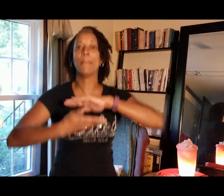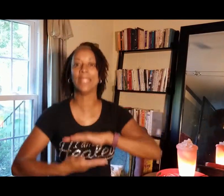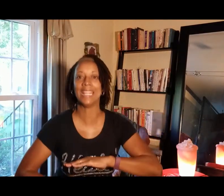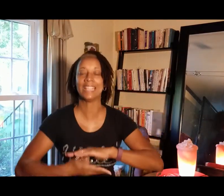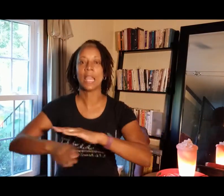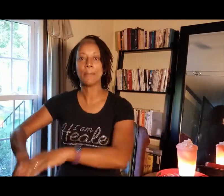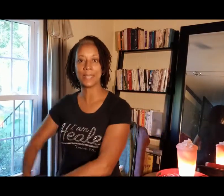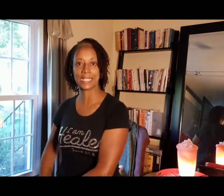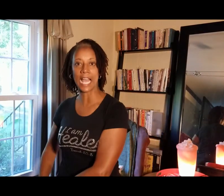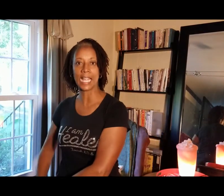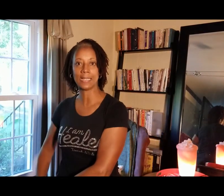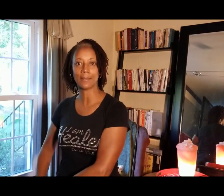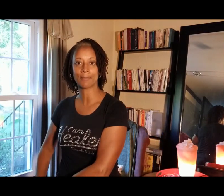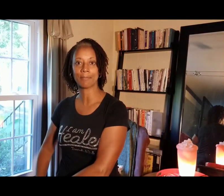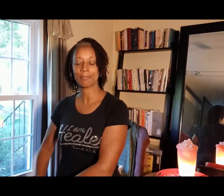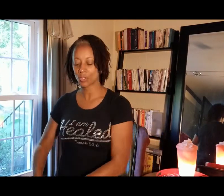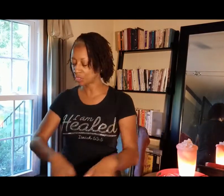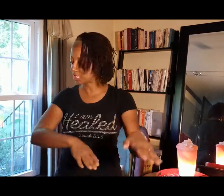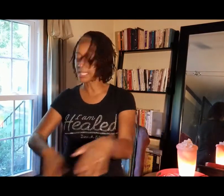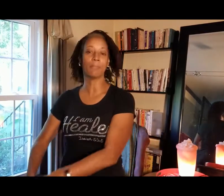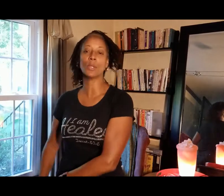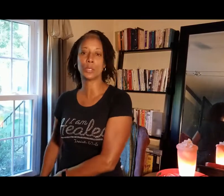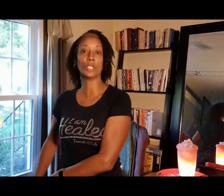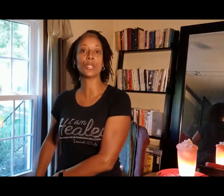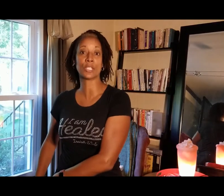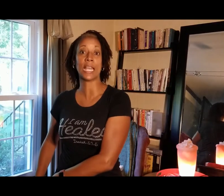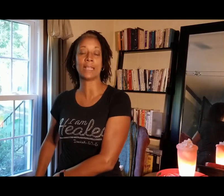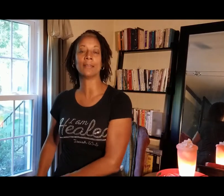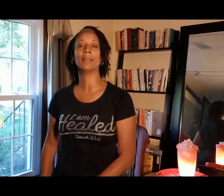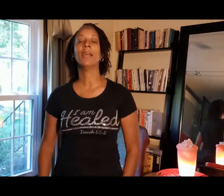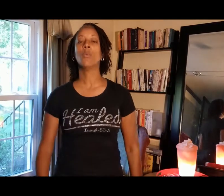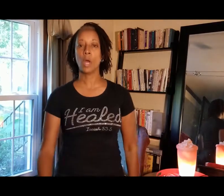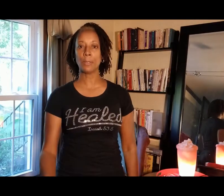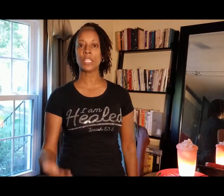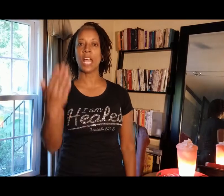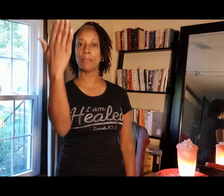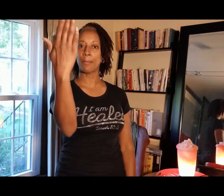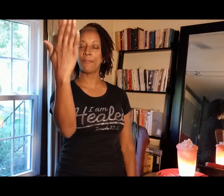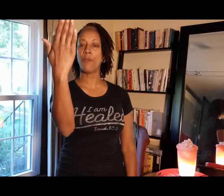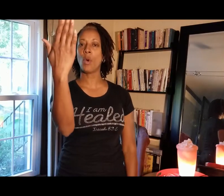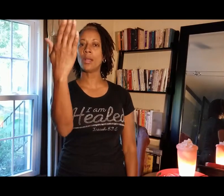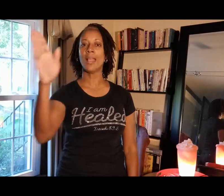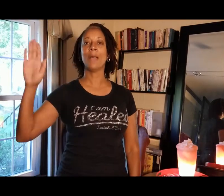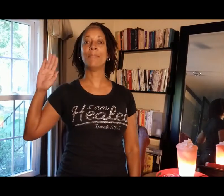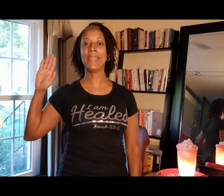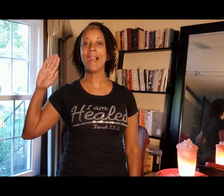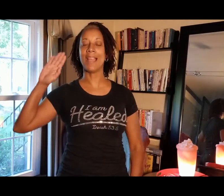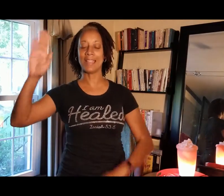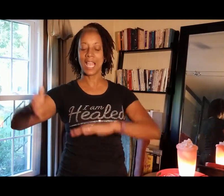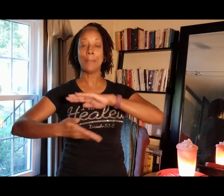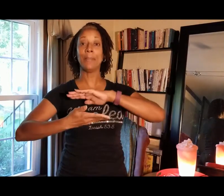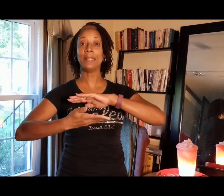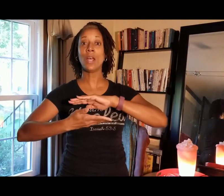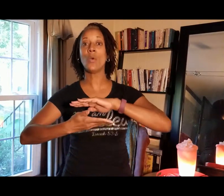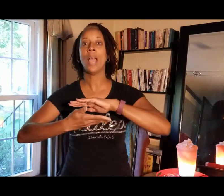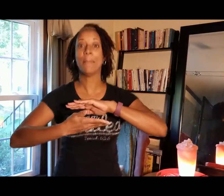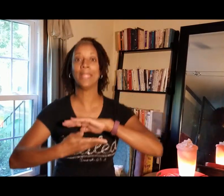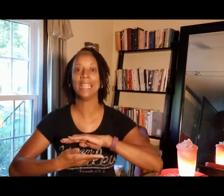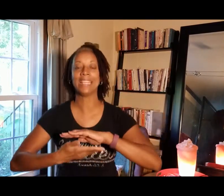beneath, beside. Just take them both to your side. One more time. Before, behind, below, beneath,